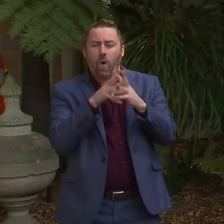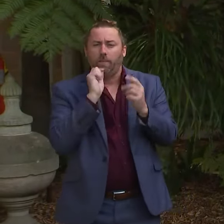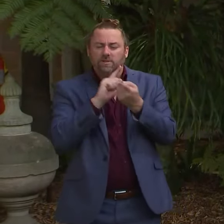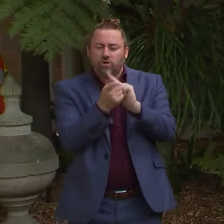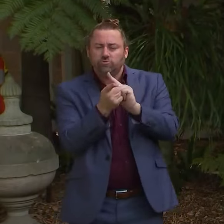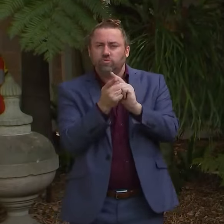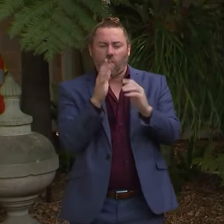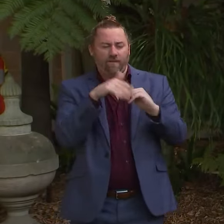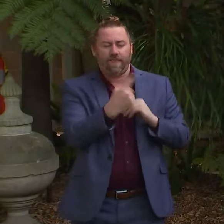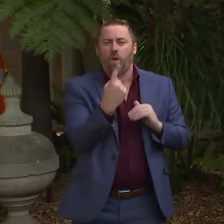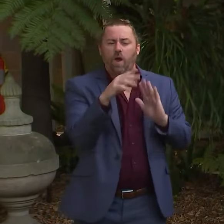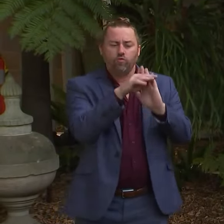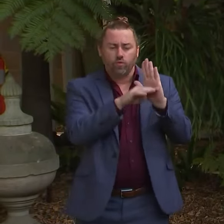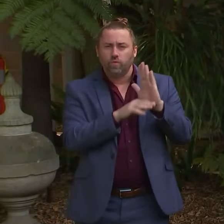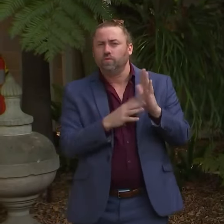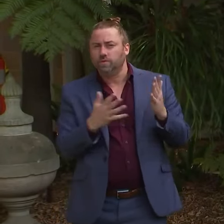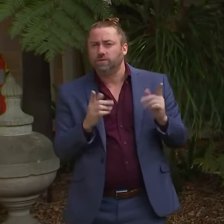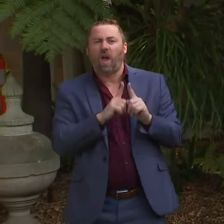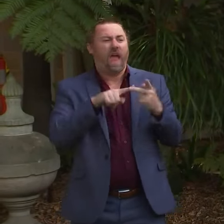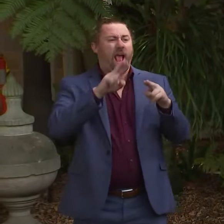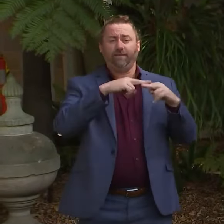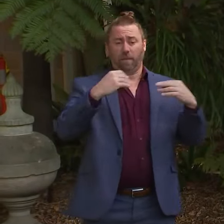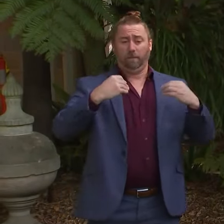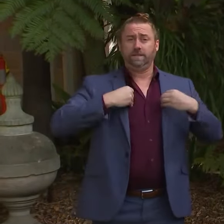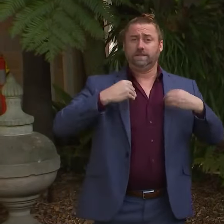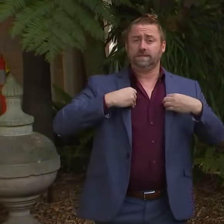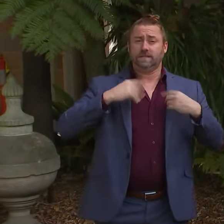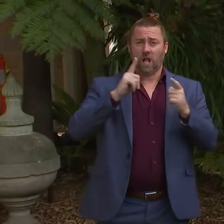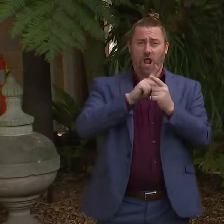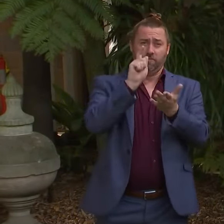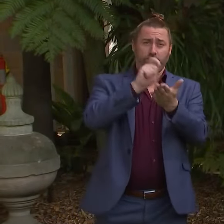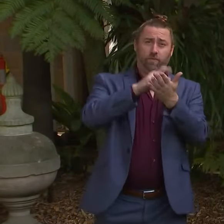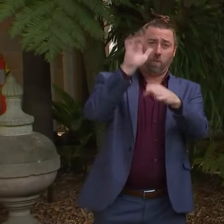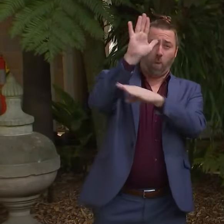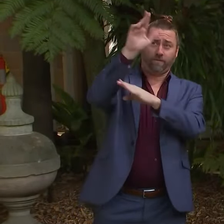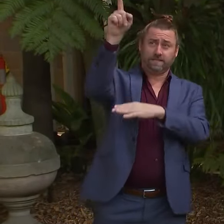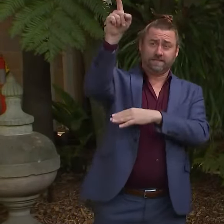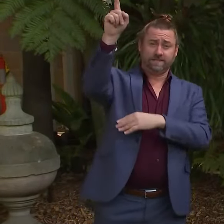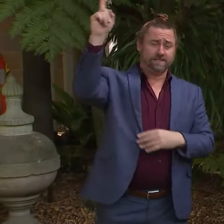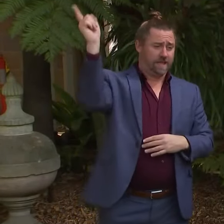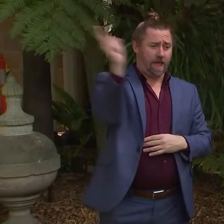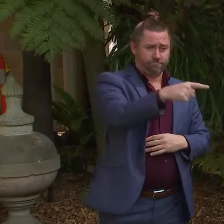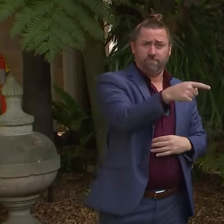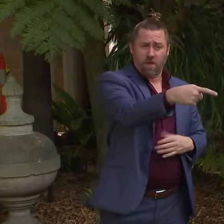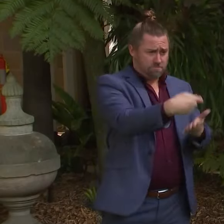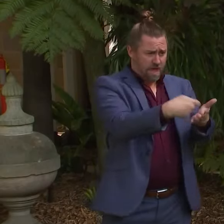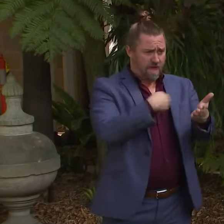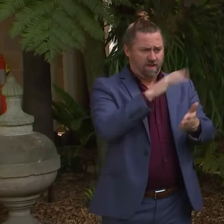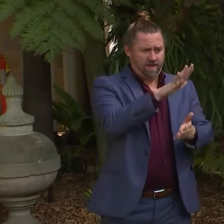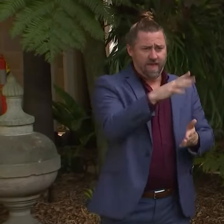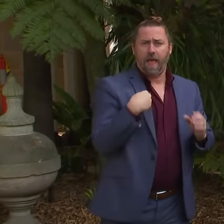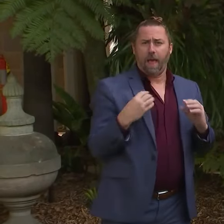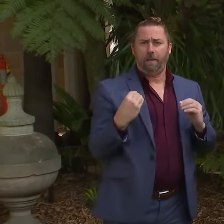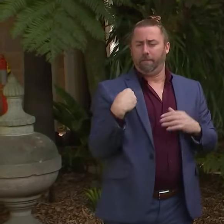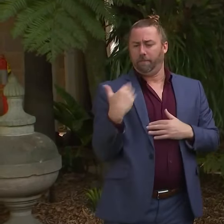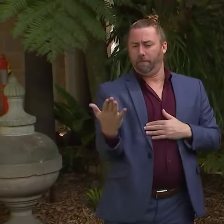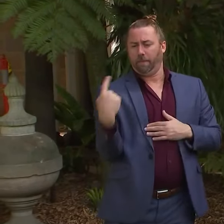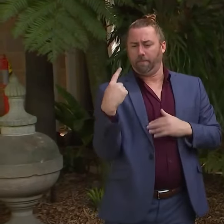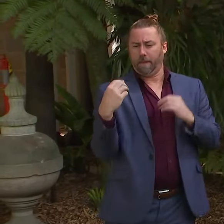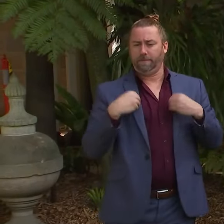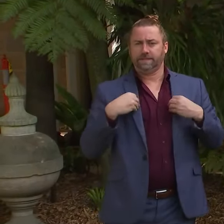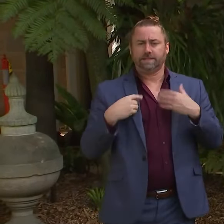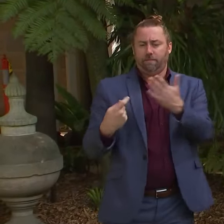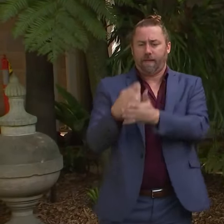some cases where businesses are bringing in workers, for example, uh, we can invoice the business, uh, as opposed to the individuals.